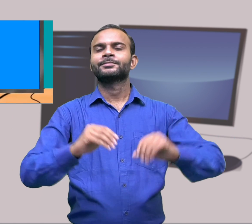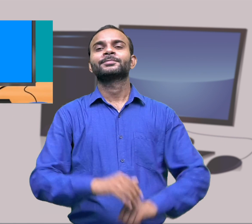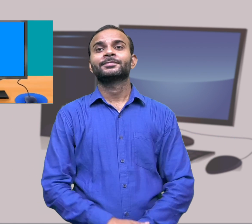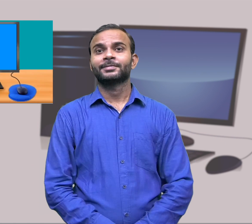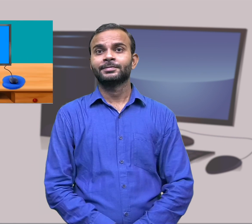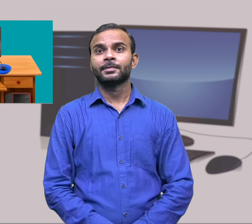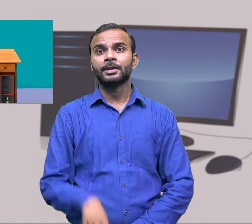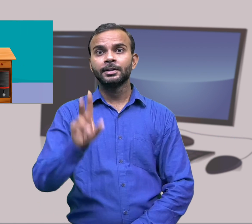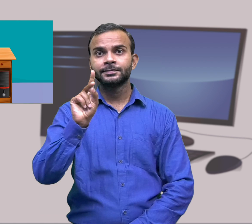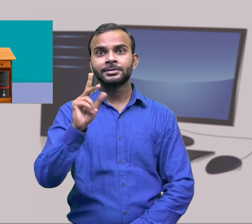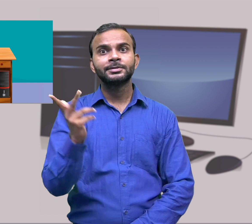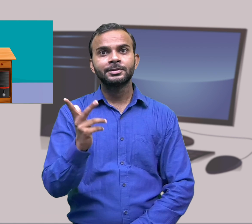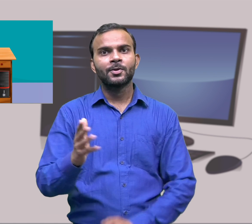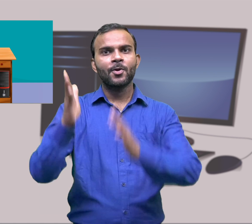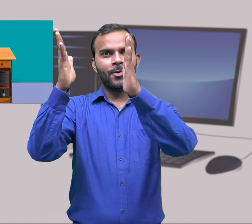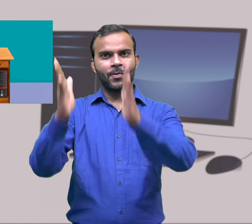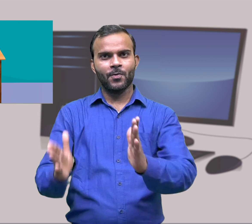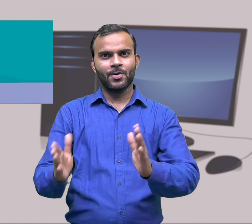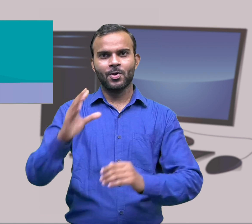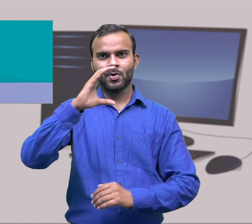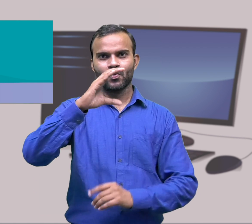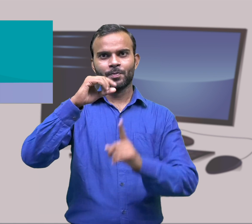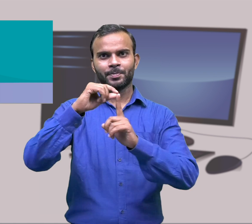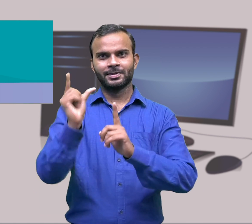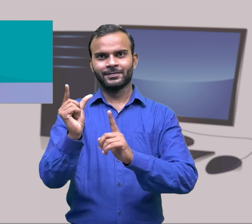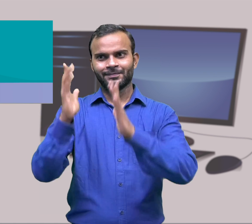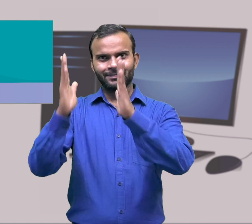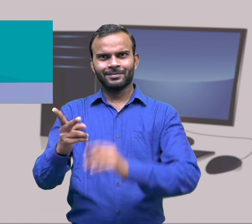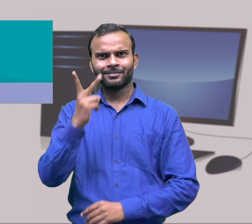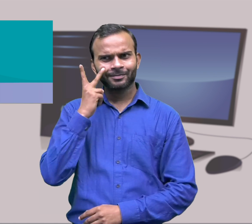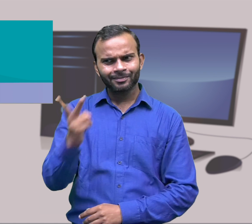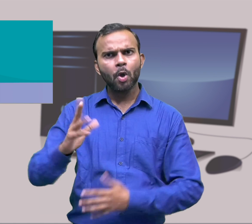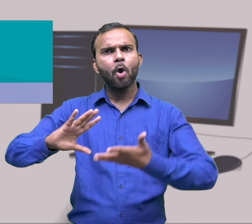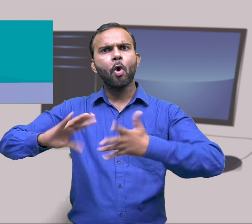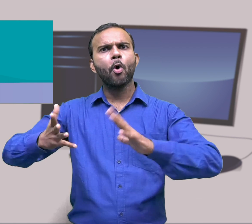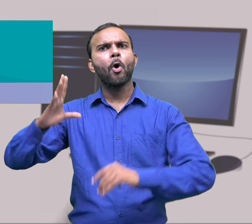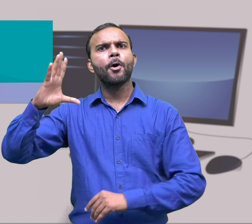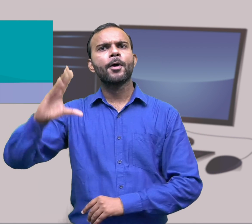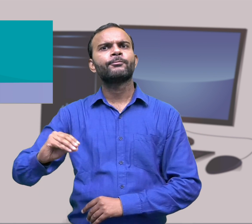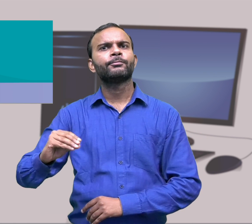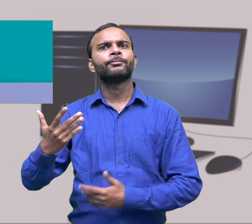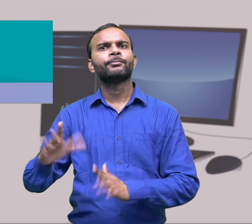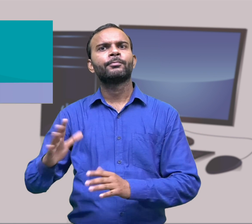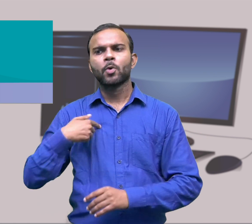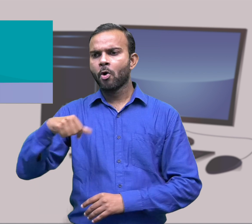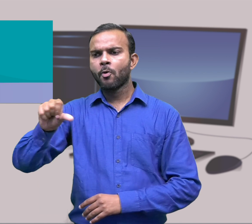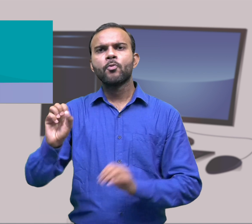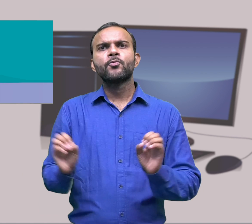computer, the CPU will automatically turn off. It is not necessary to switch off the